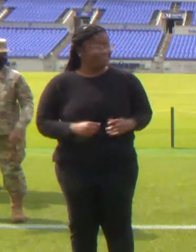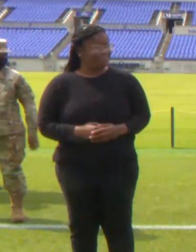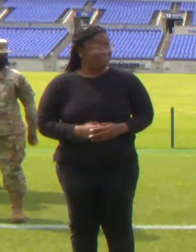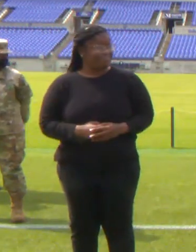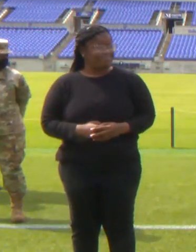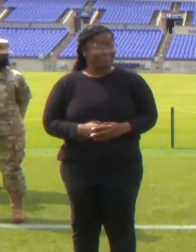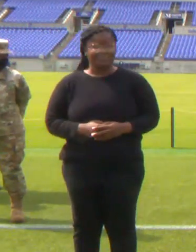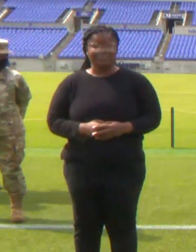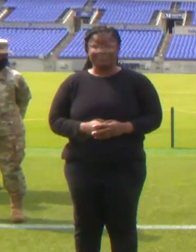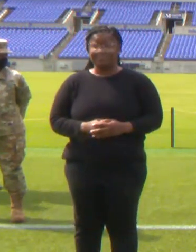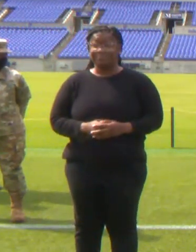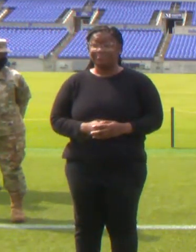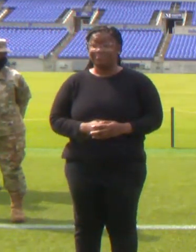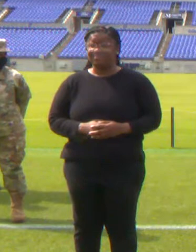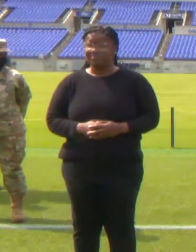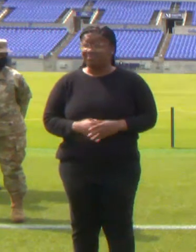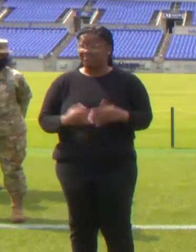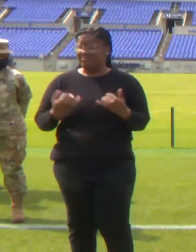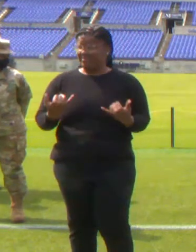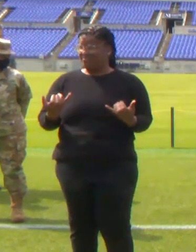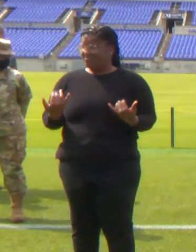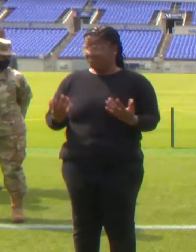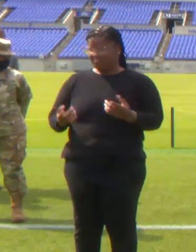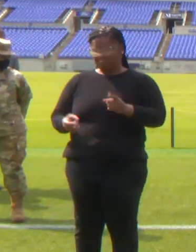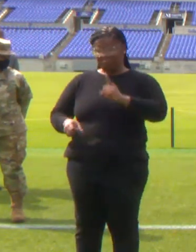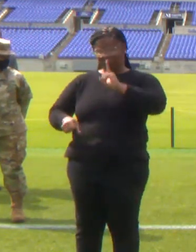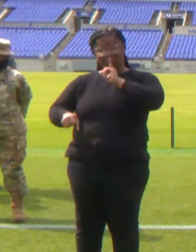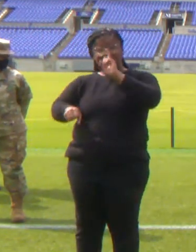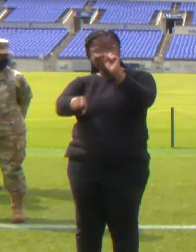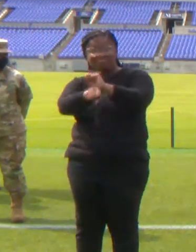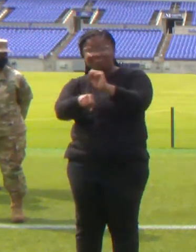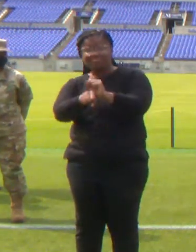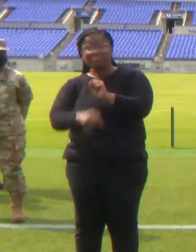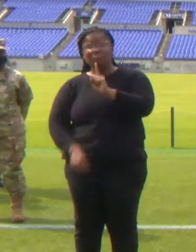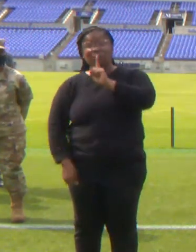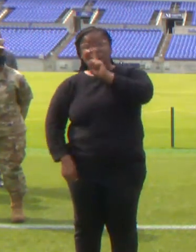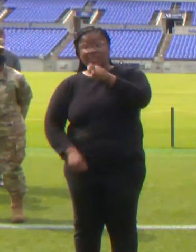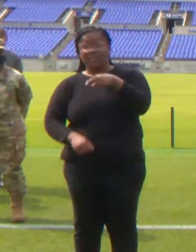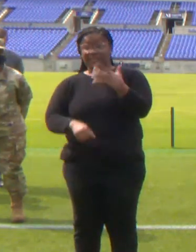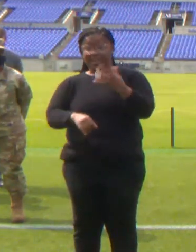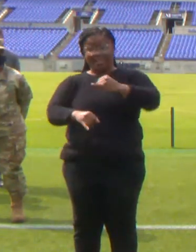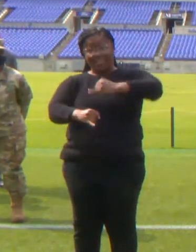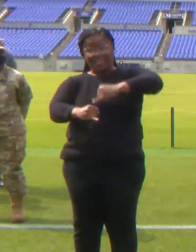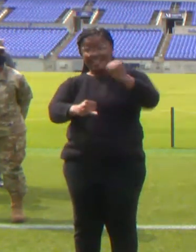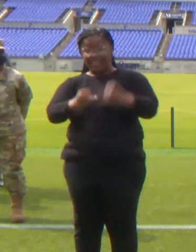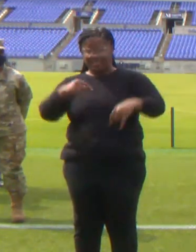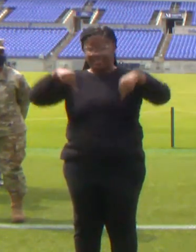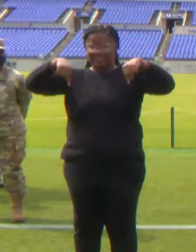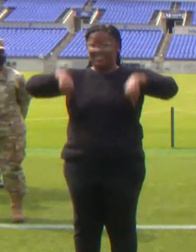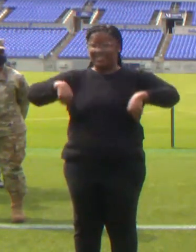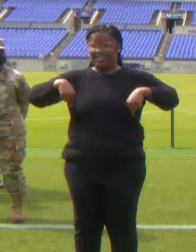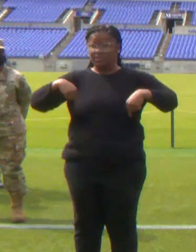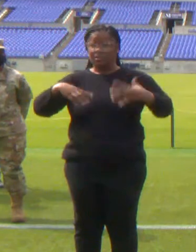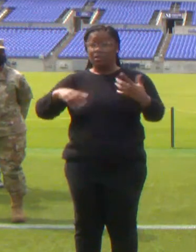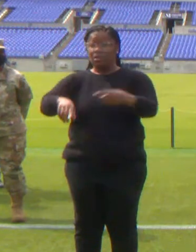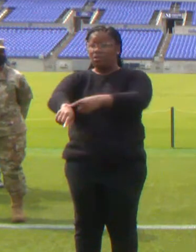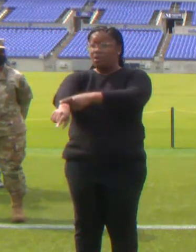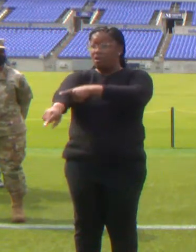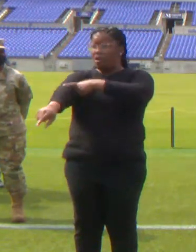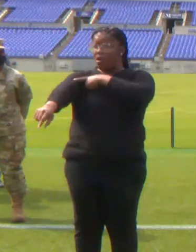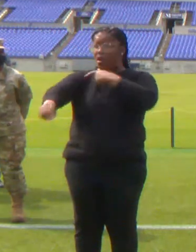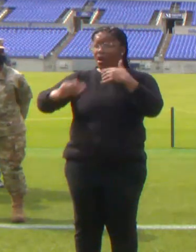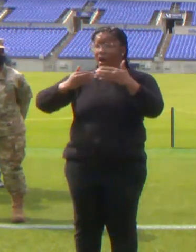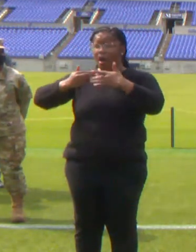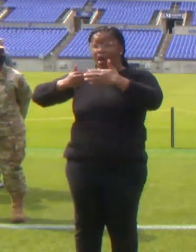There truly is a light at the end of this very long tunnel, but we're not out of the woods